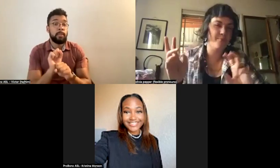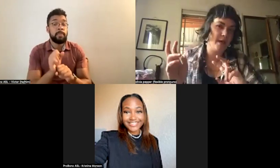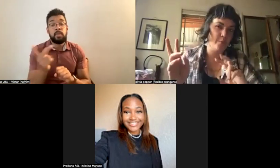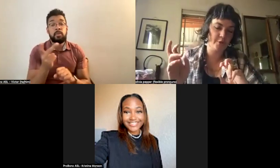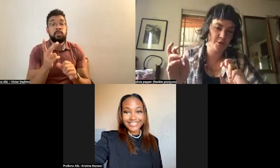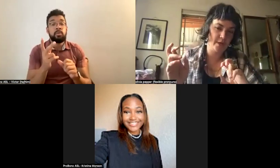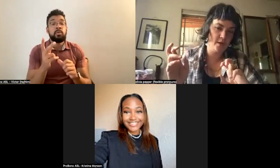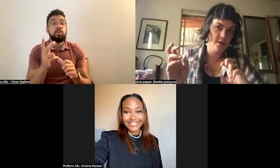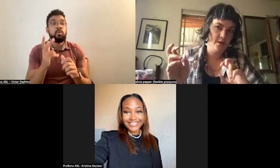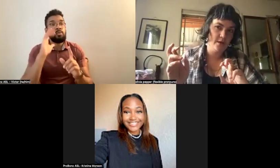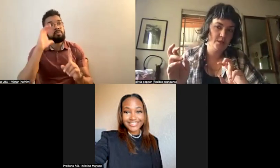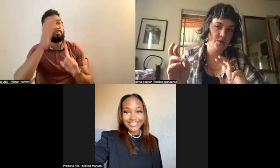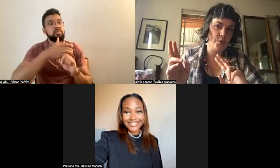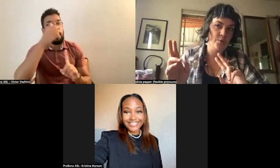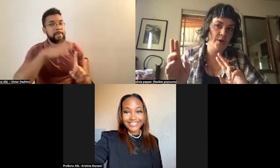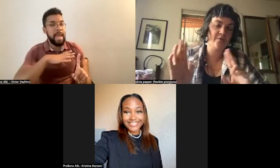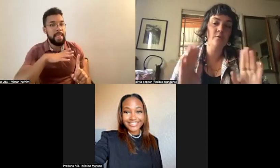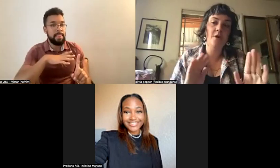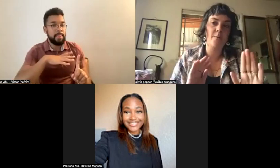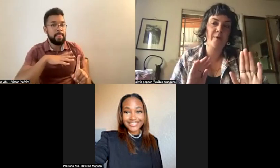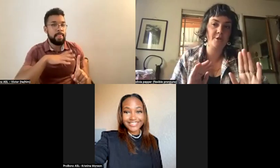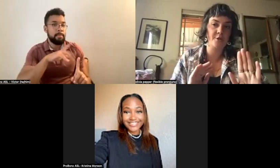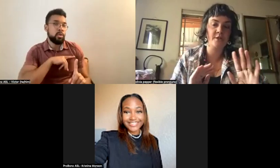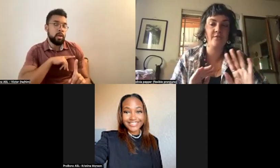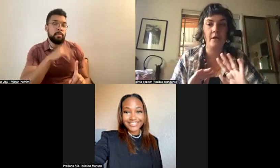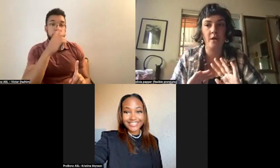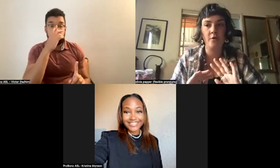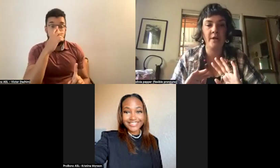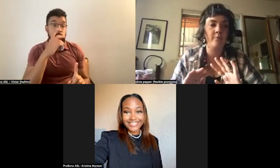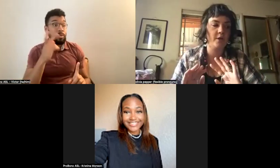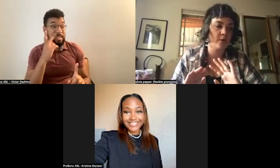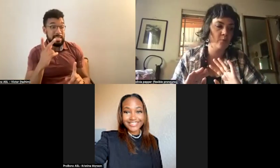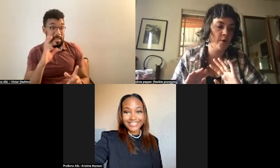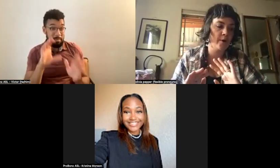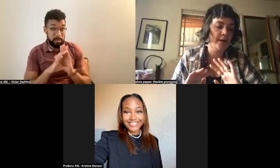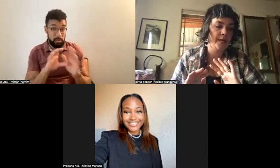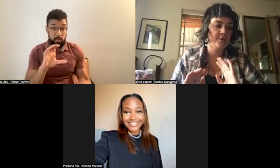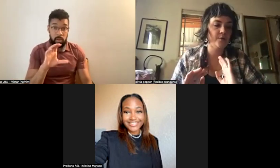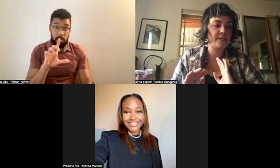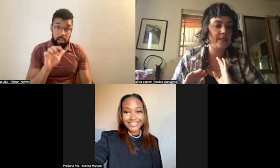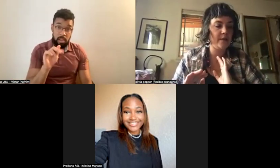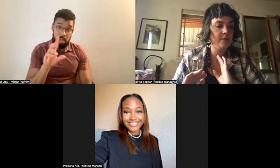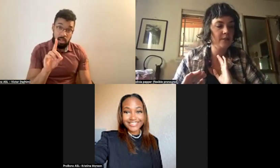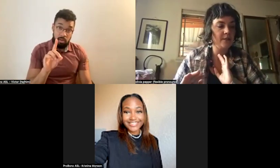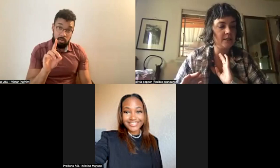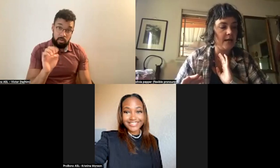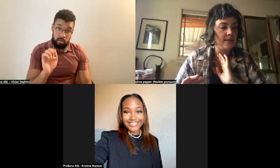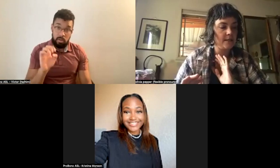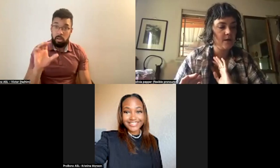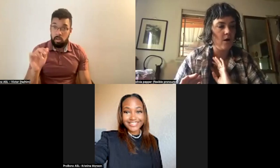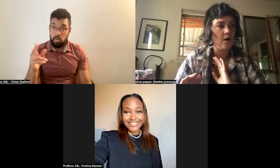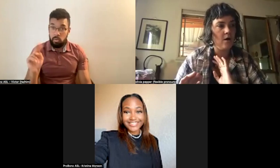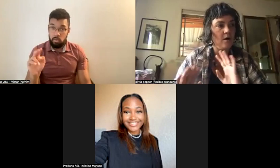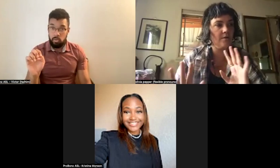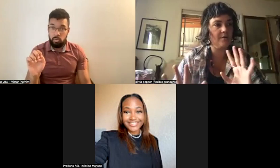male persona. So if you look up pictures of Claude Cajun and Marcel Moore, you'll see images that